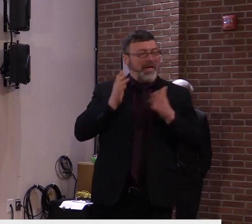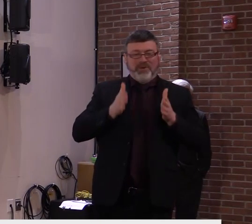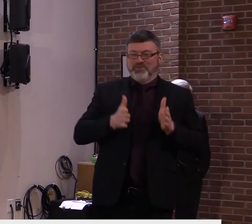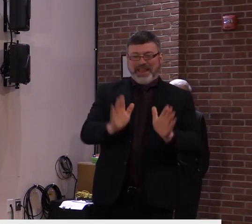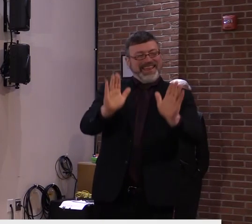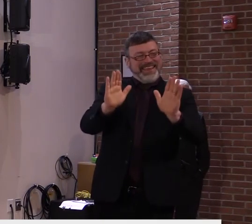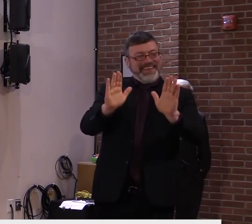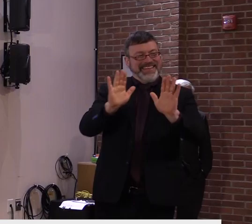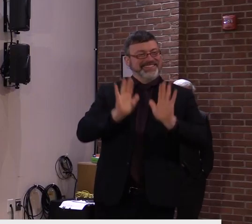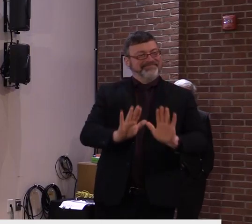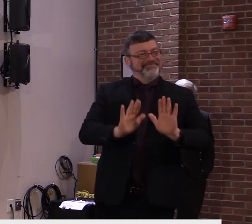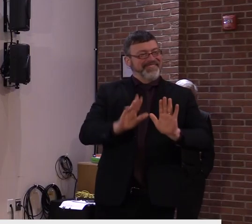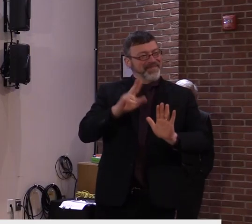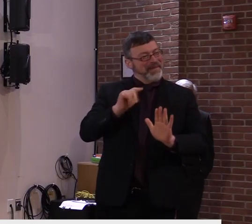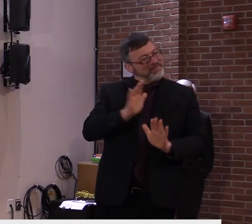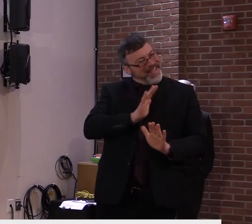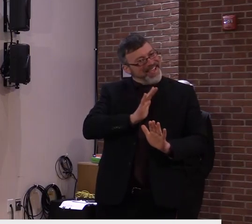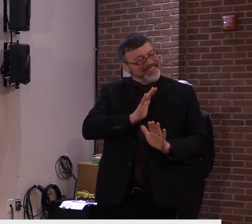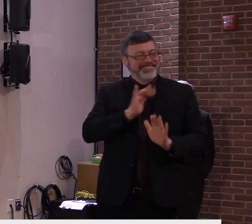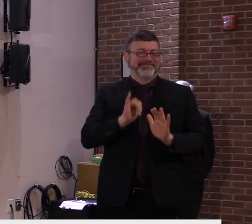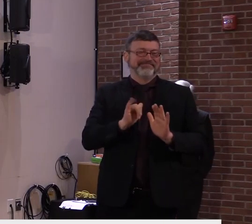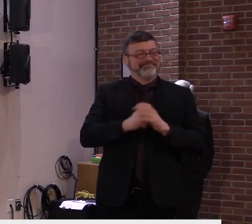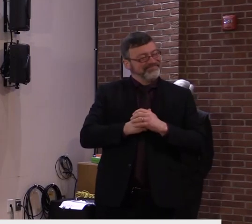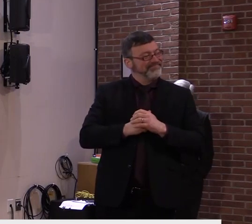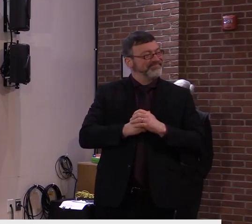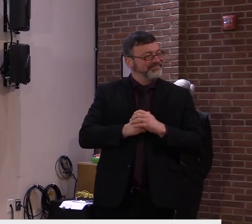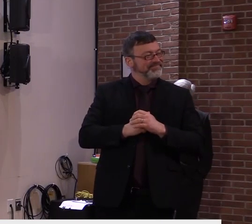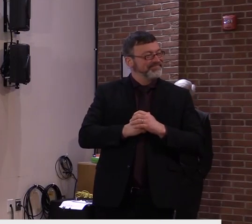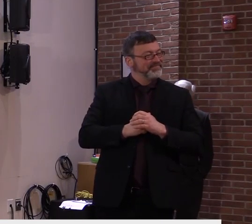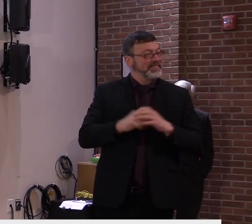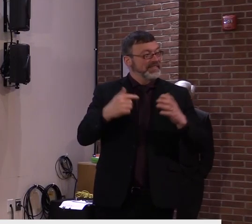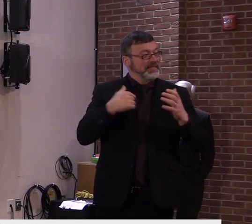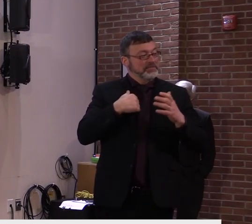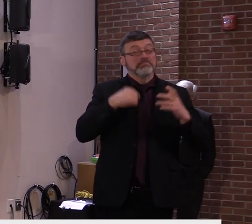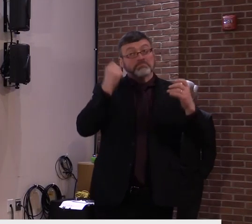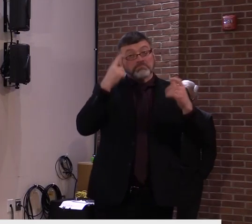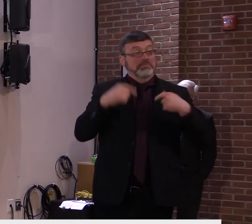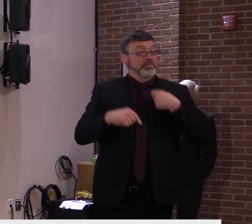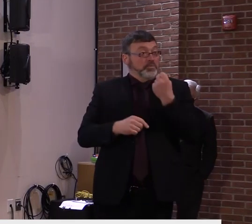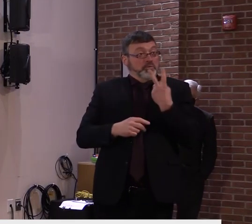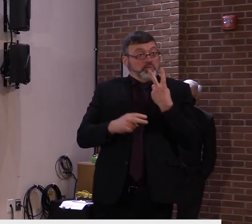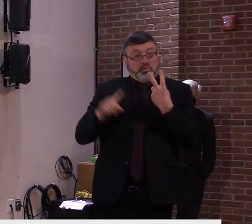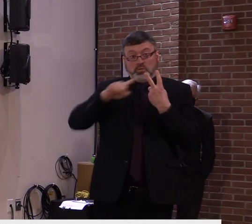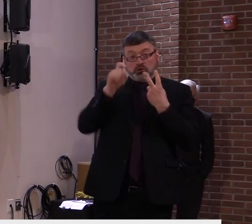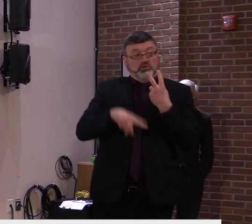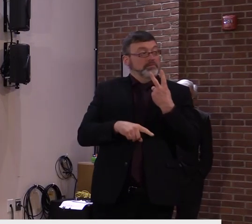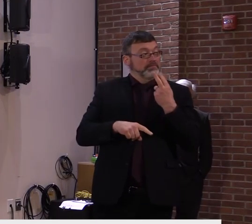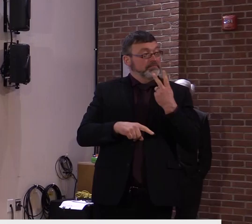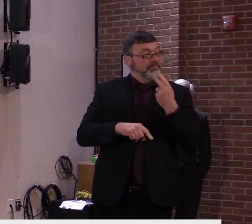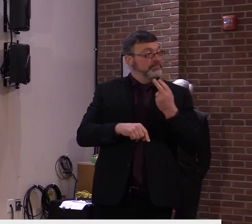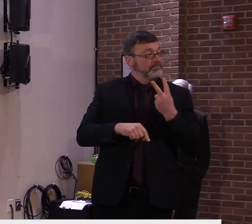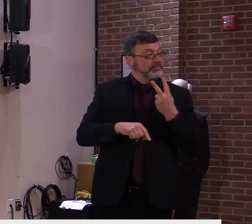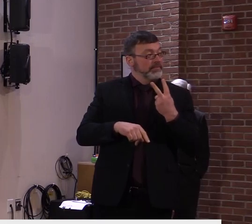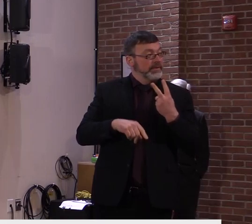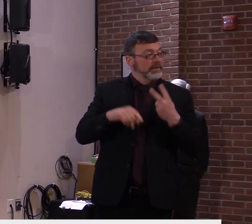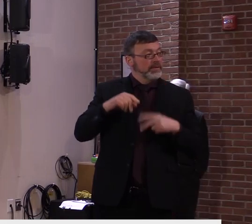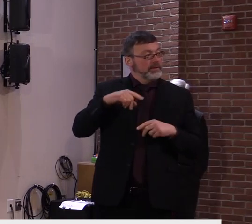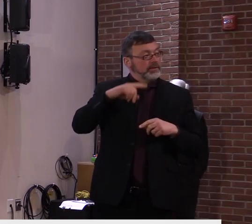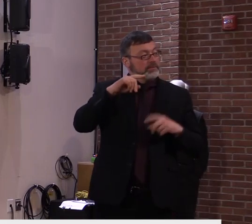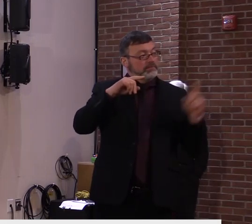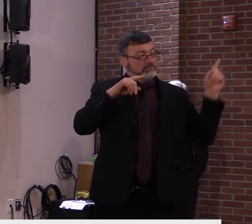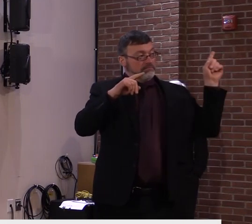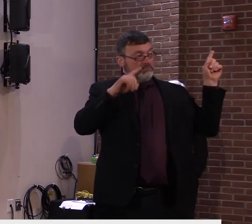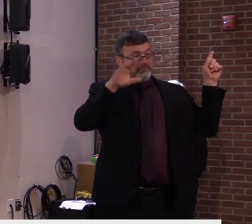Governor, one for the governor, one for the doctor, if I may. Governor, the CDC just approved a rapid antigen test